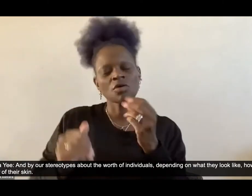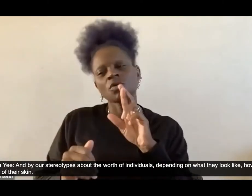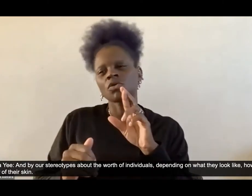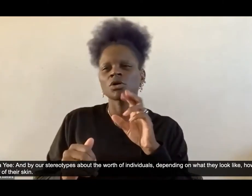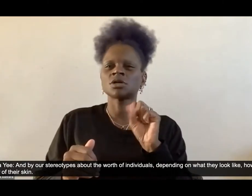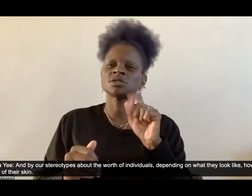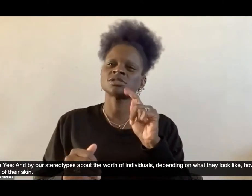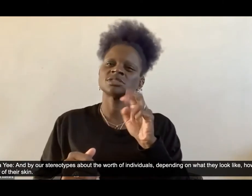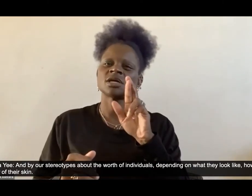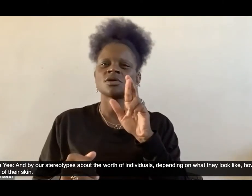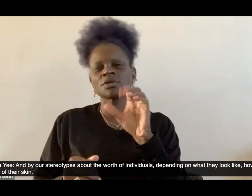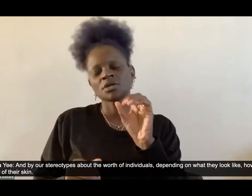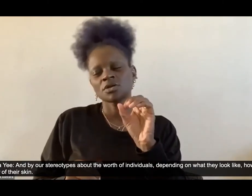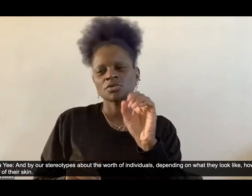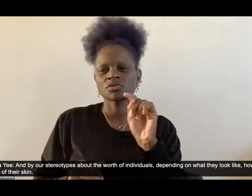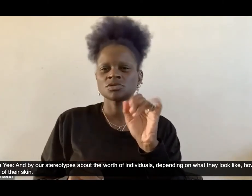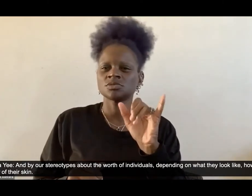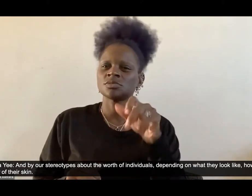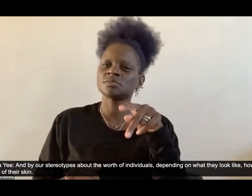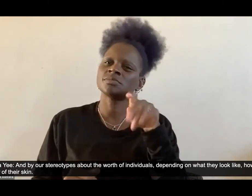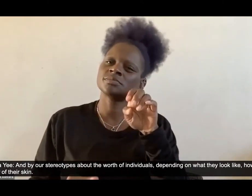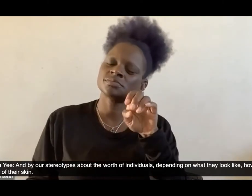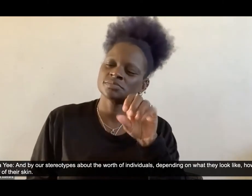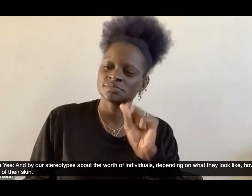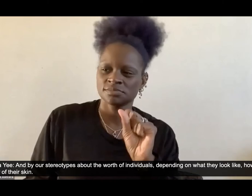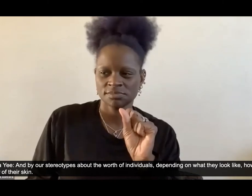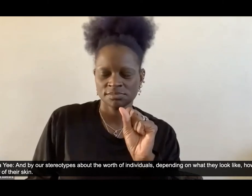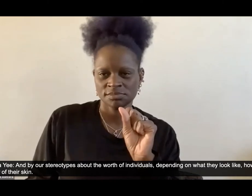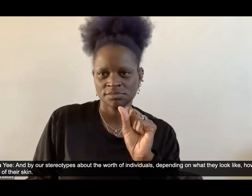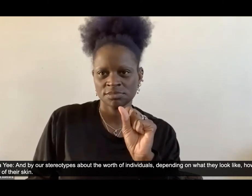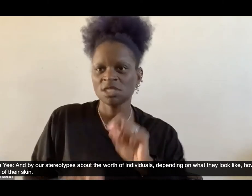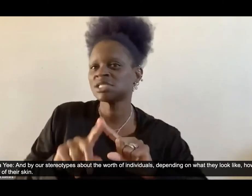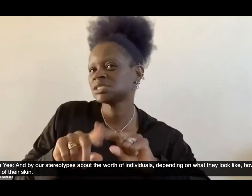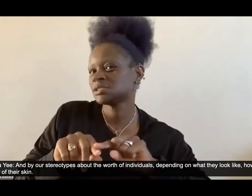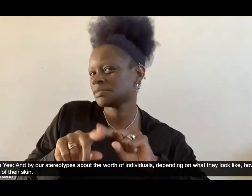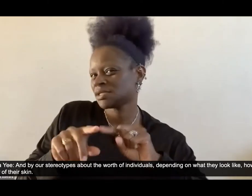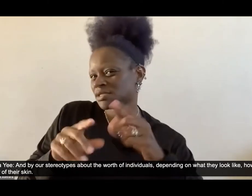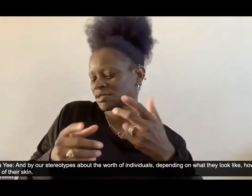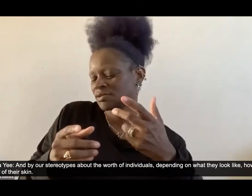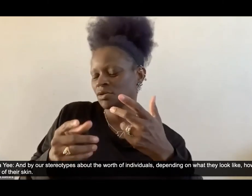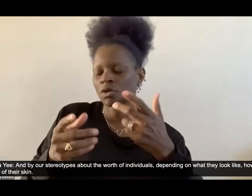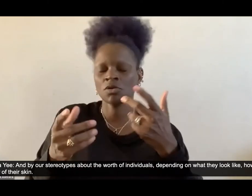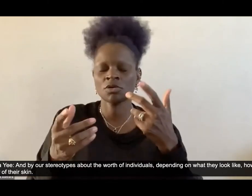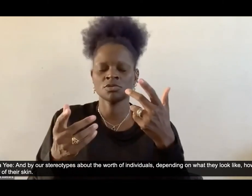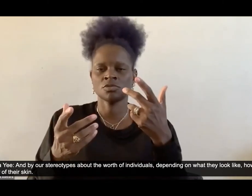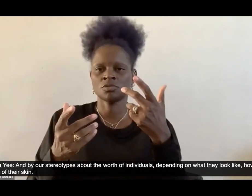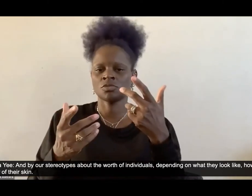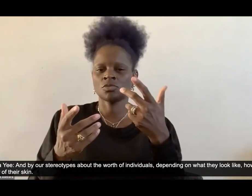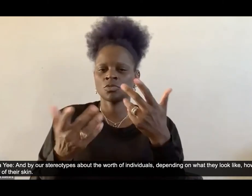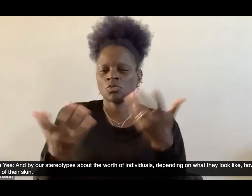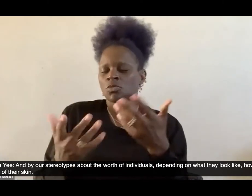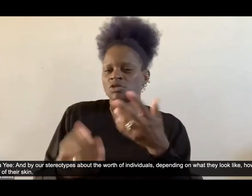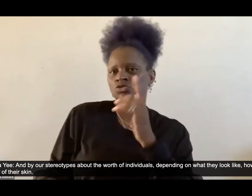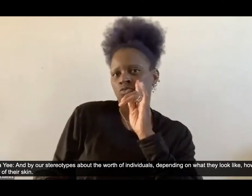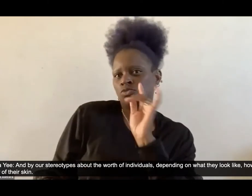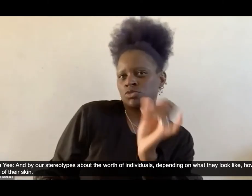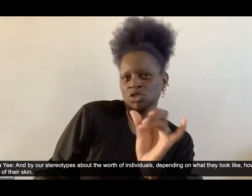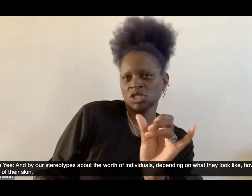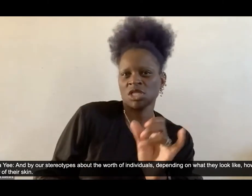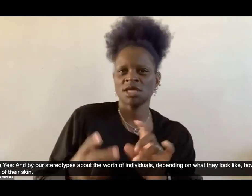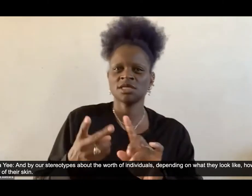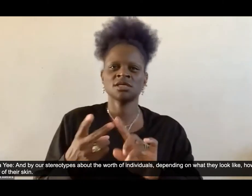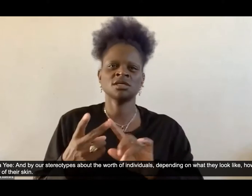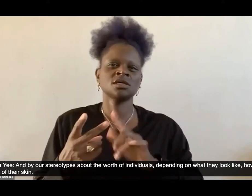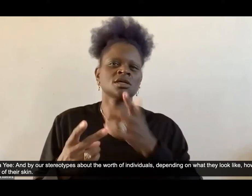the worth of individuals depending on what they look like how they think the color of their skin